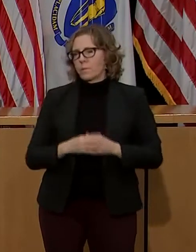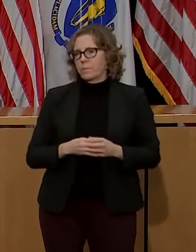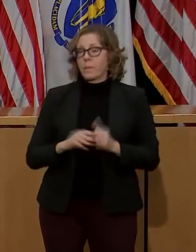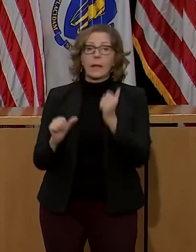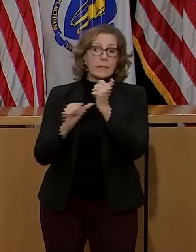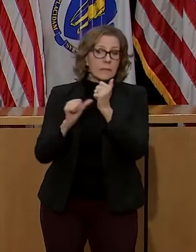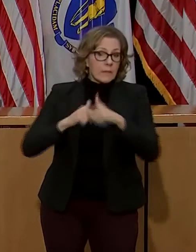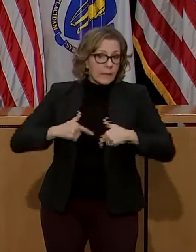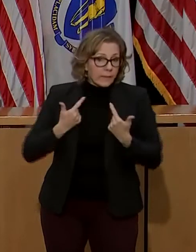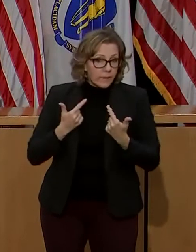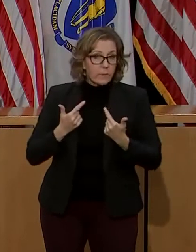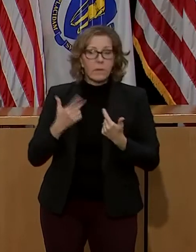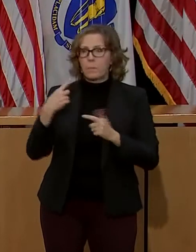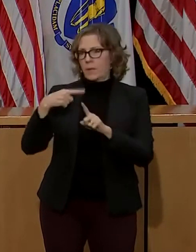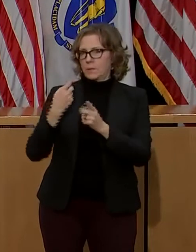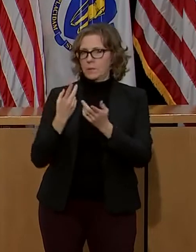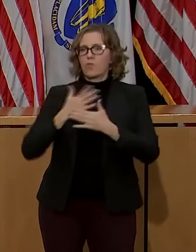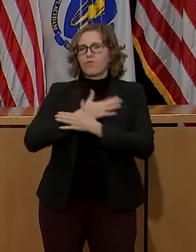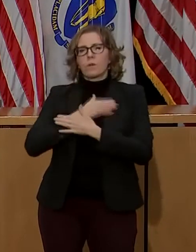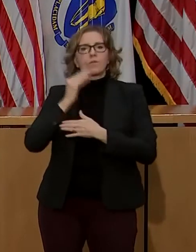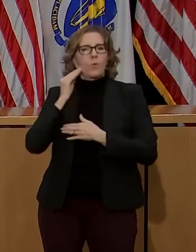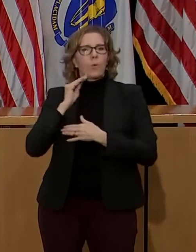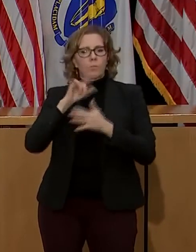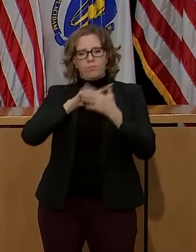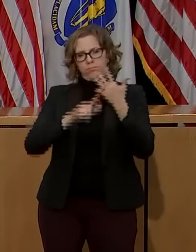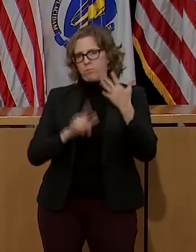residences, and rest homes, to name but some.